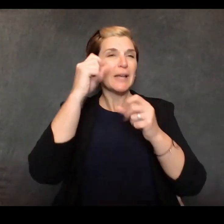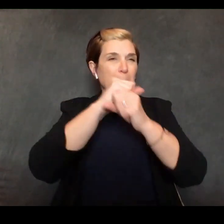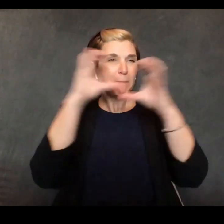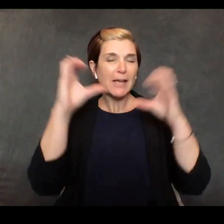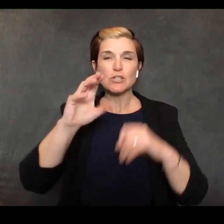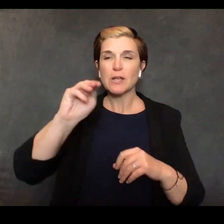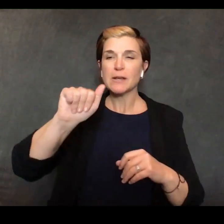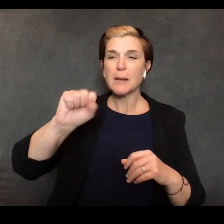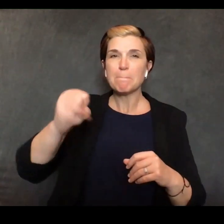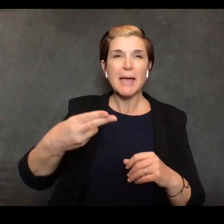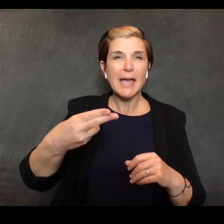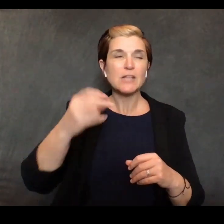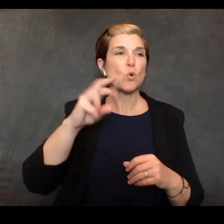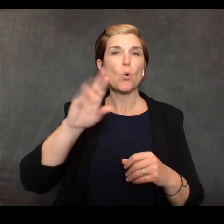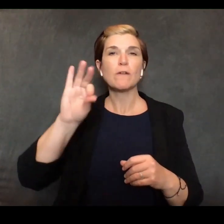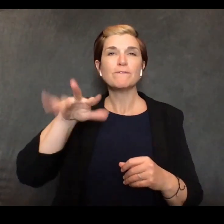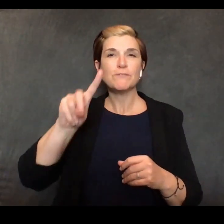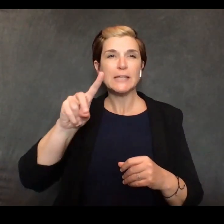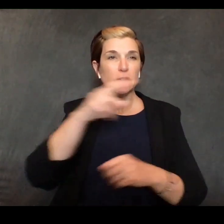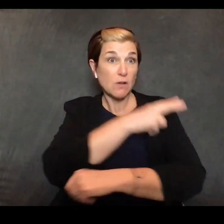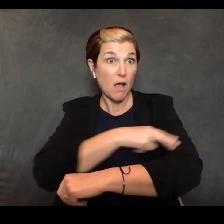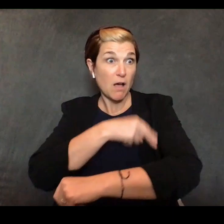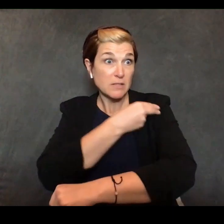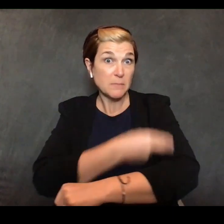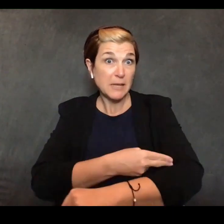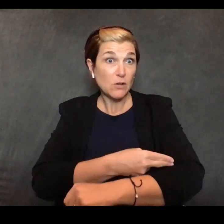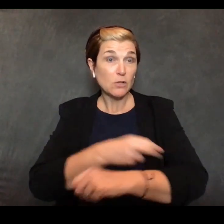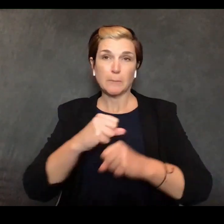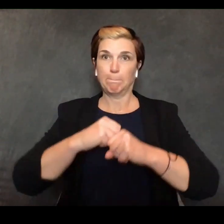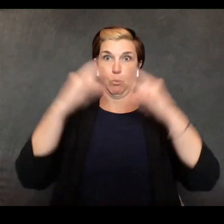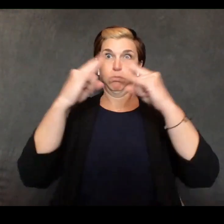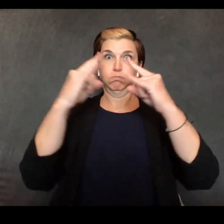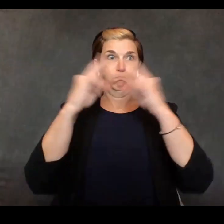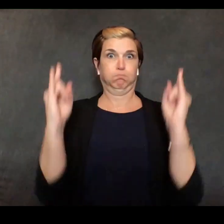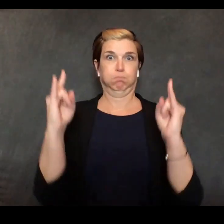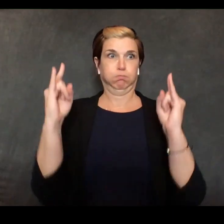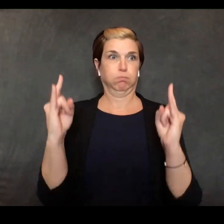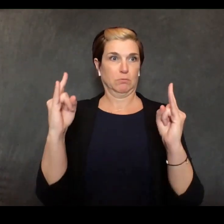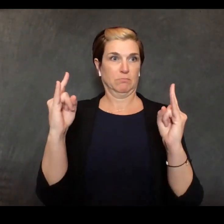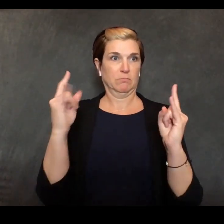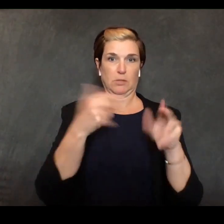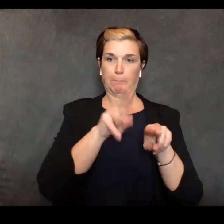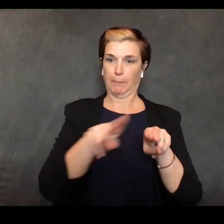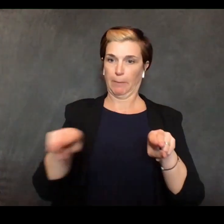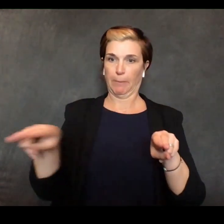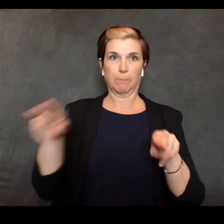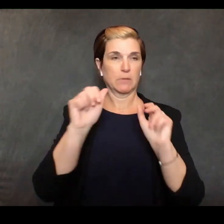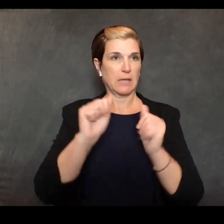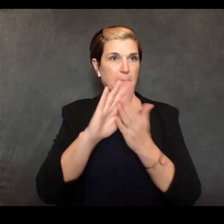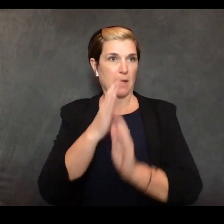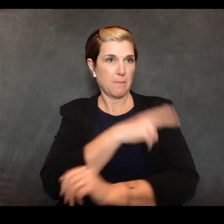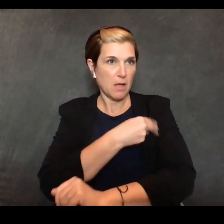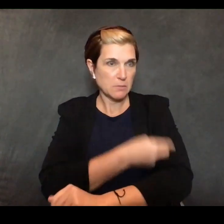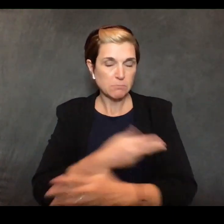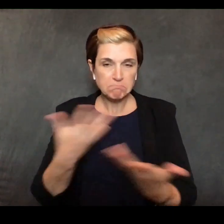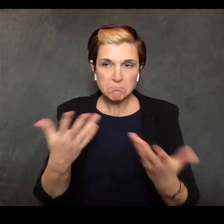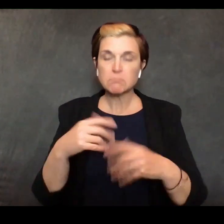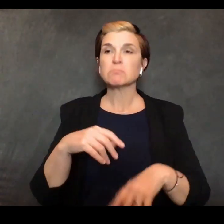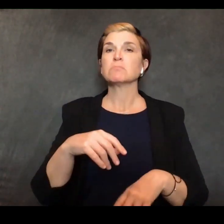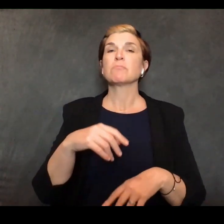very quickly we spoke with governor ensley yesterday in washington state uh... we have resources uh... in that part of the country that